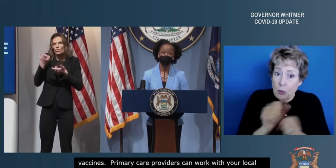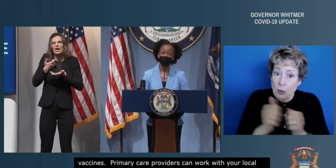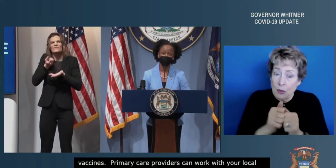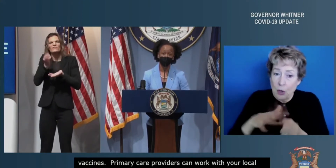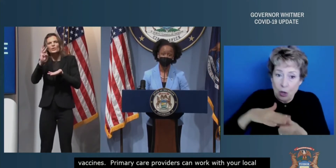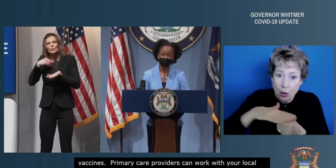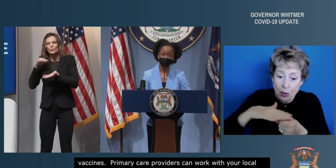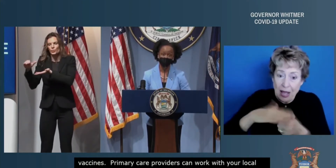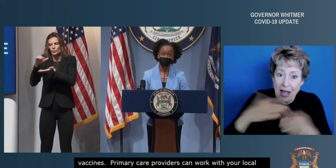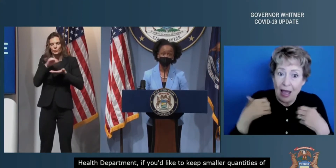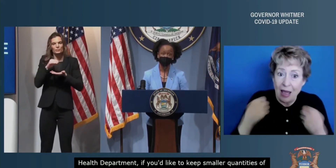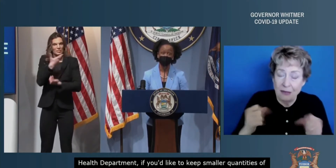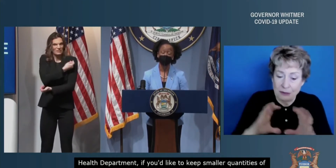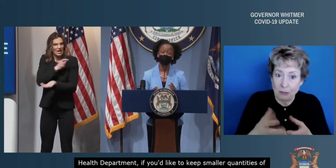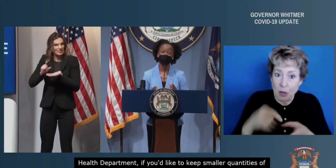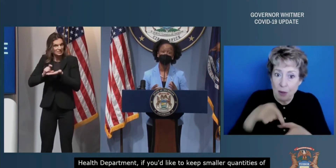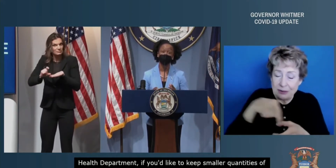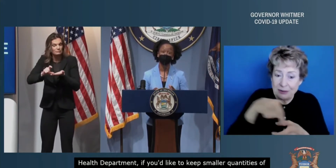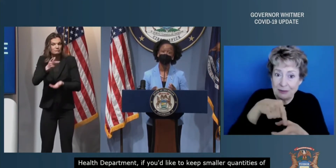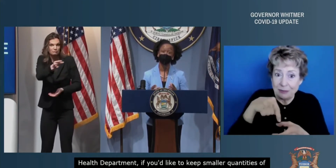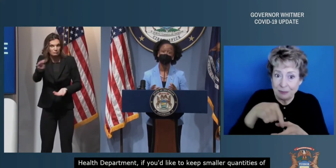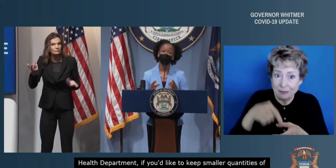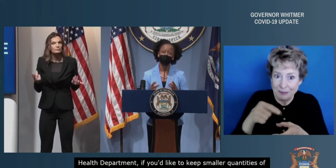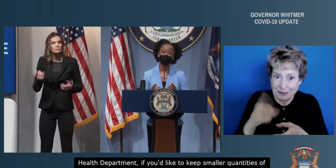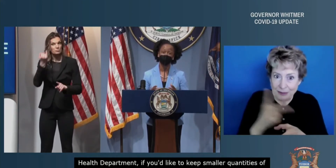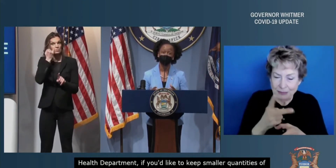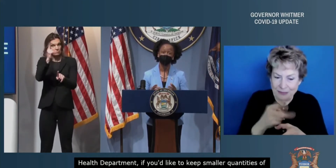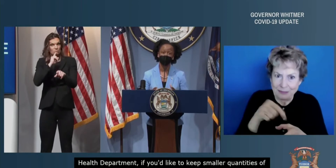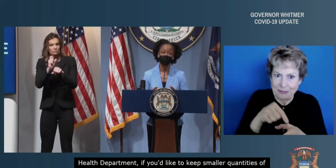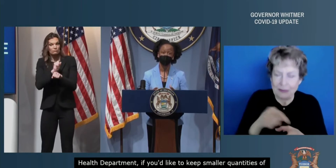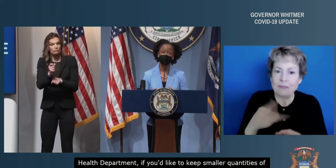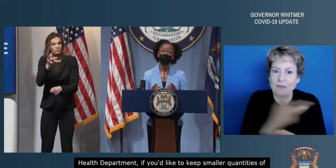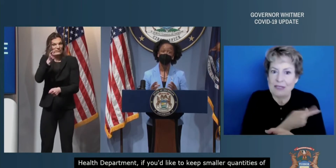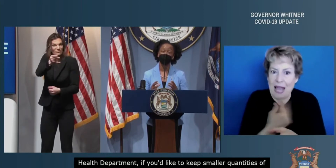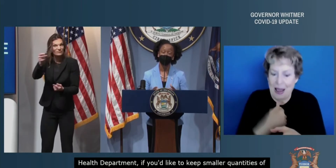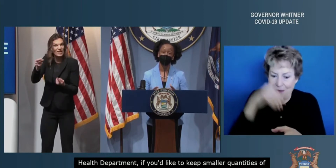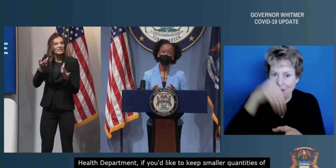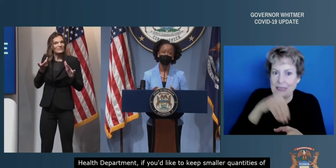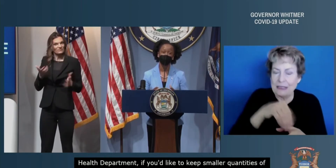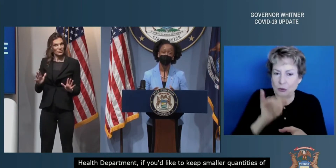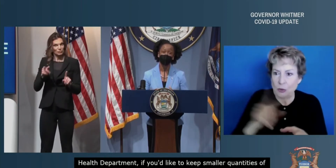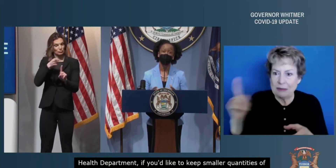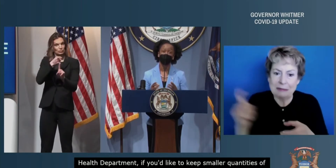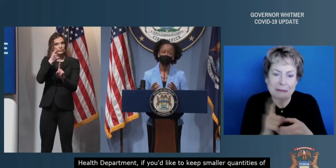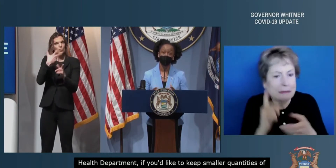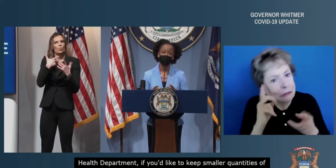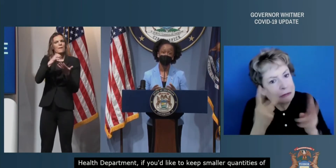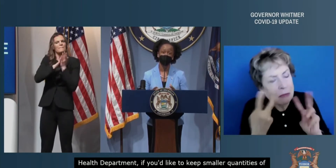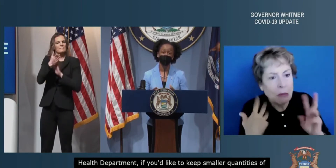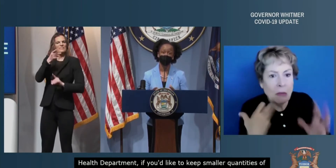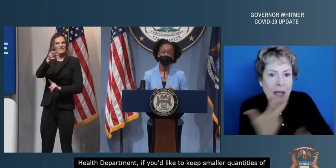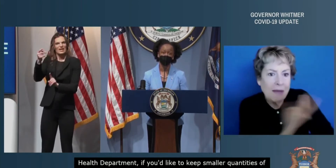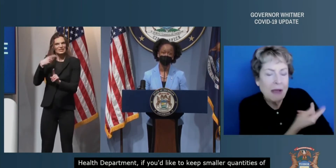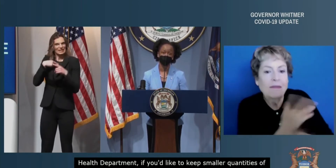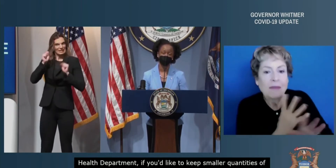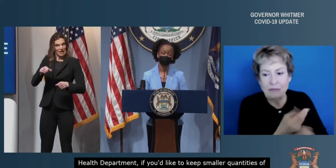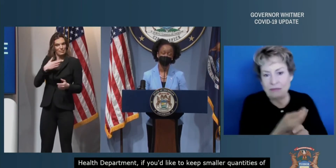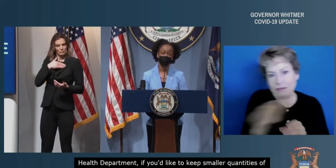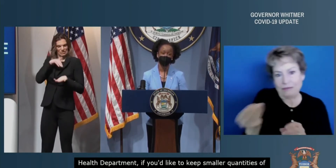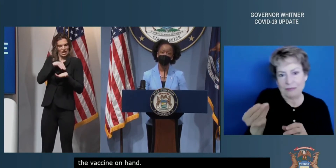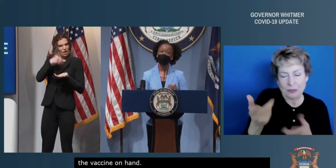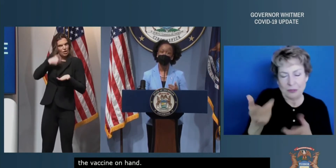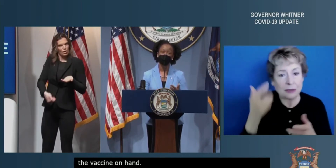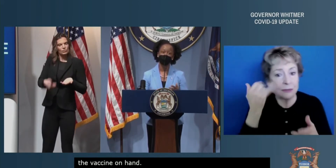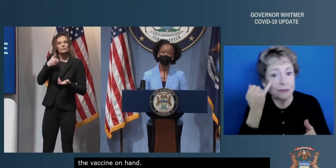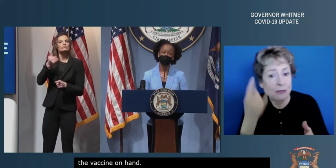Know that if you become a vaccine provider, you can also focus on just vaccinating the patients who you already know who are already in your practice.